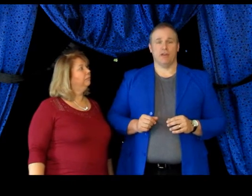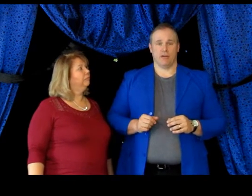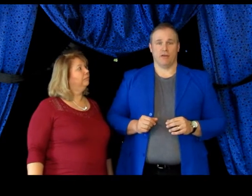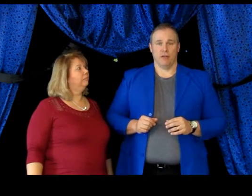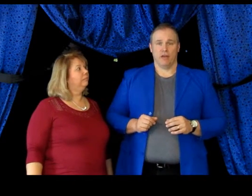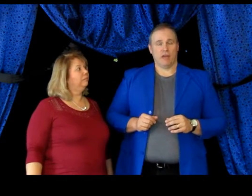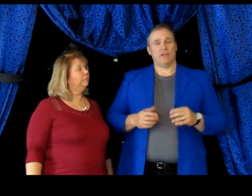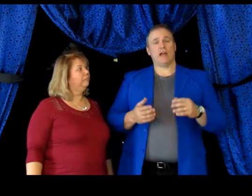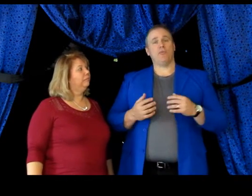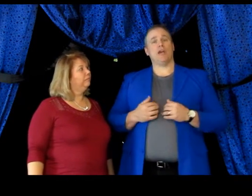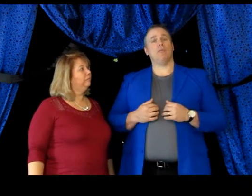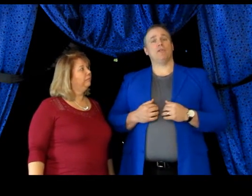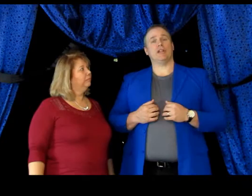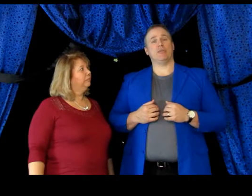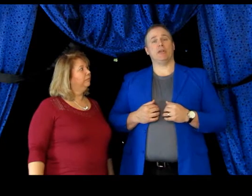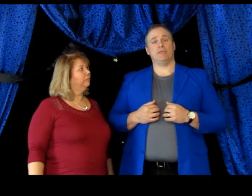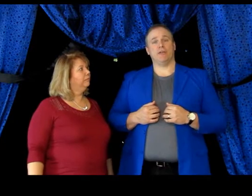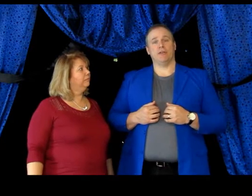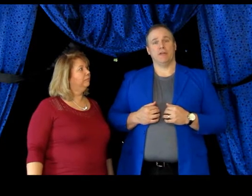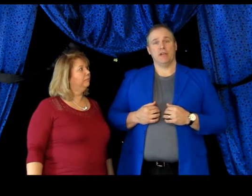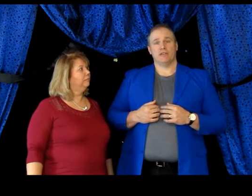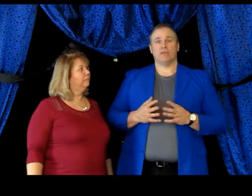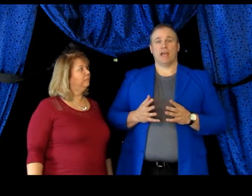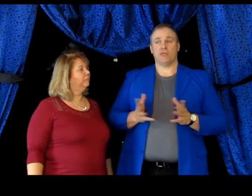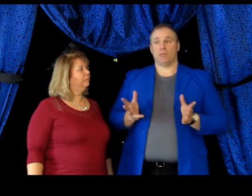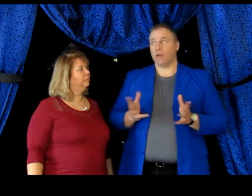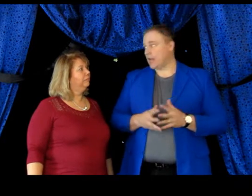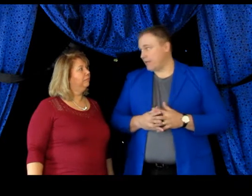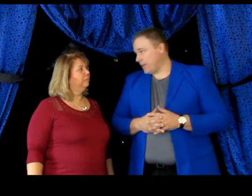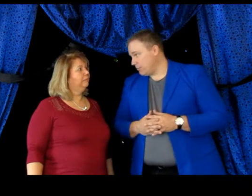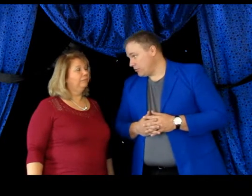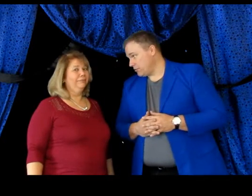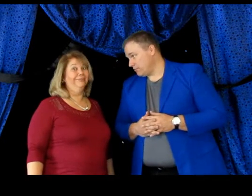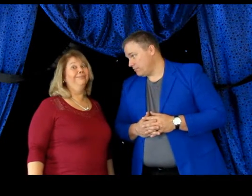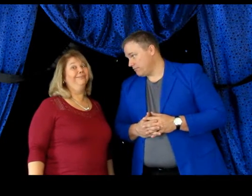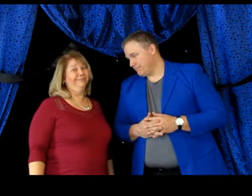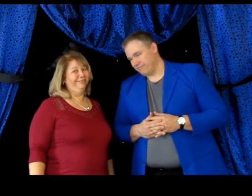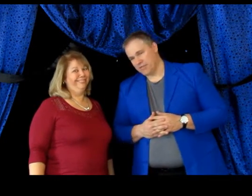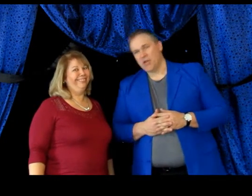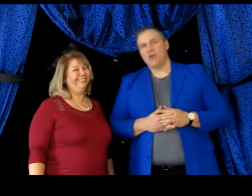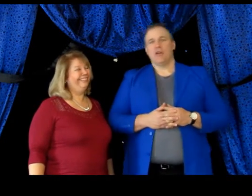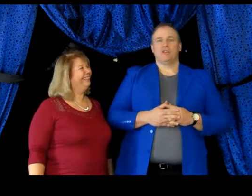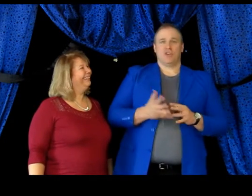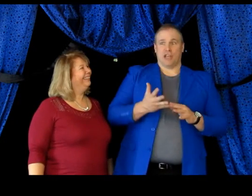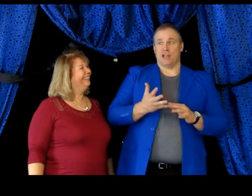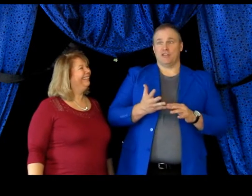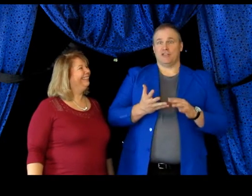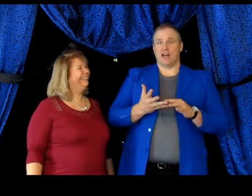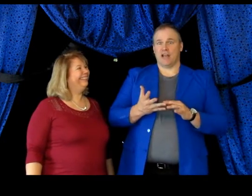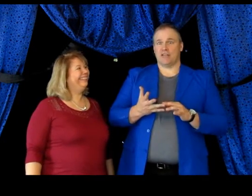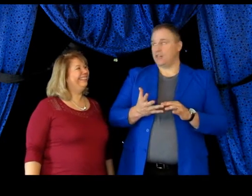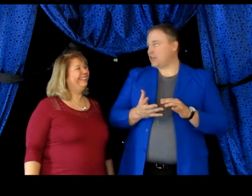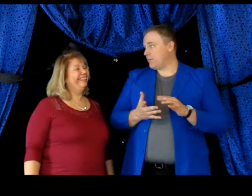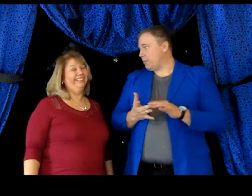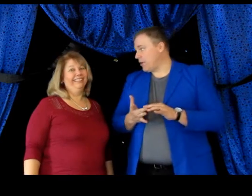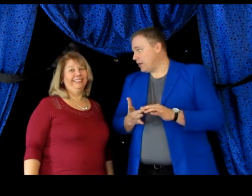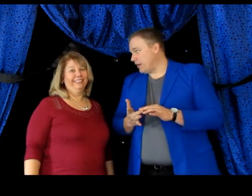year. Every time we come, it's a little bit different. Sometimes we bring live animals, chickens, ducks. This year we brought a